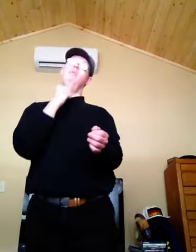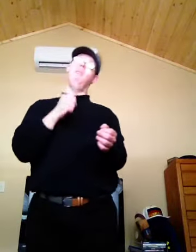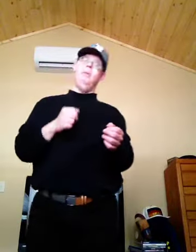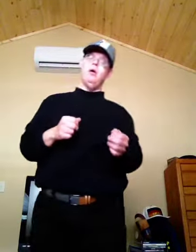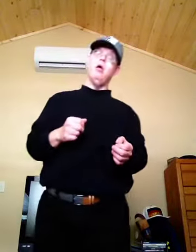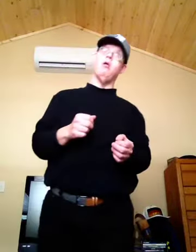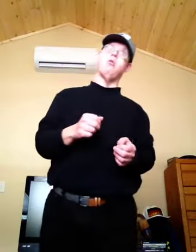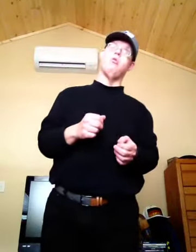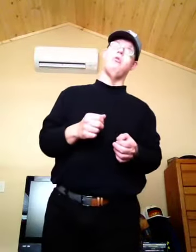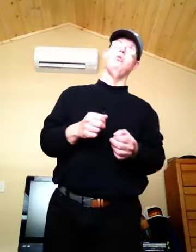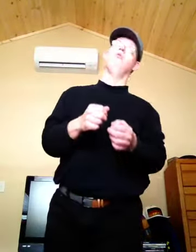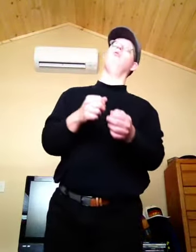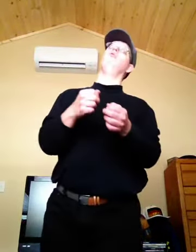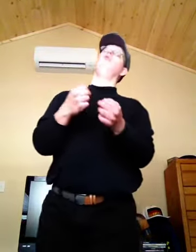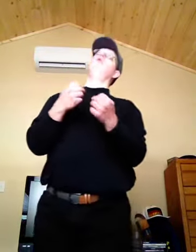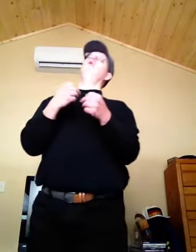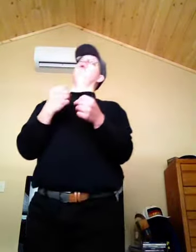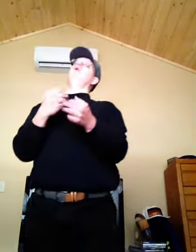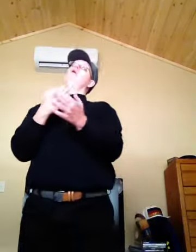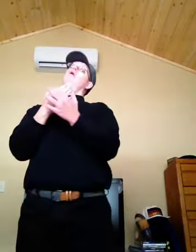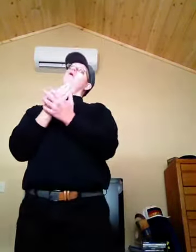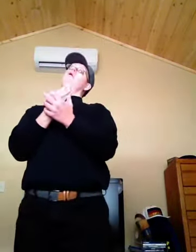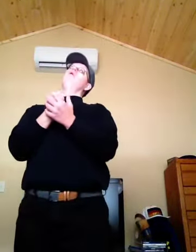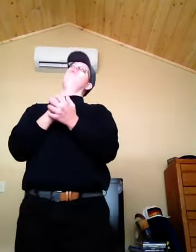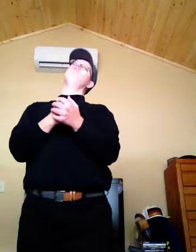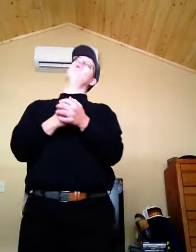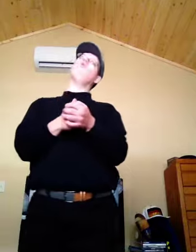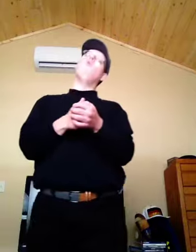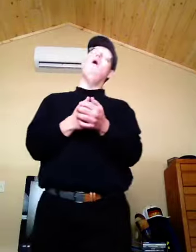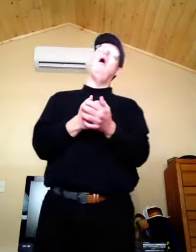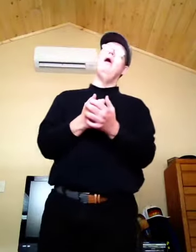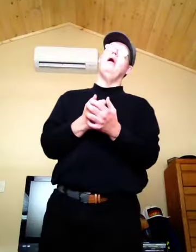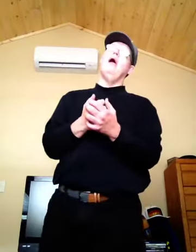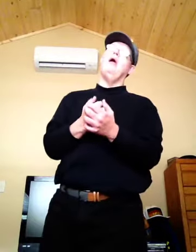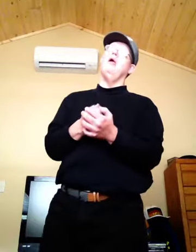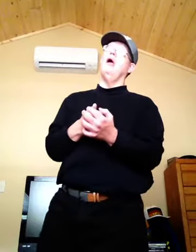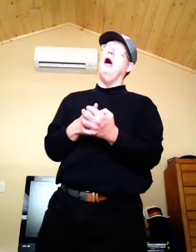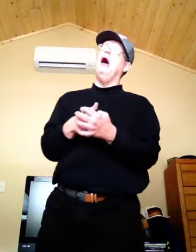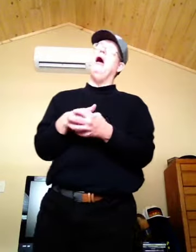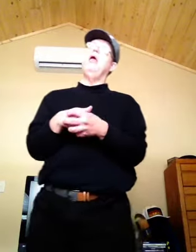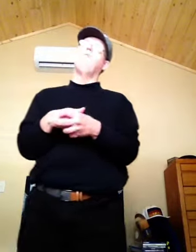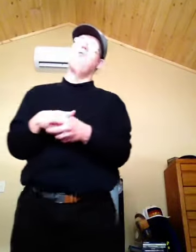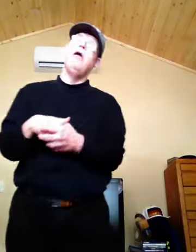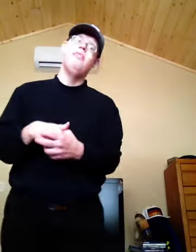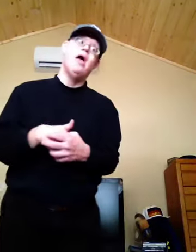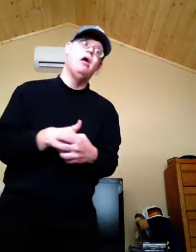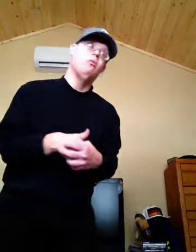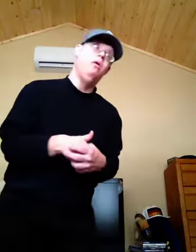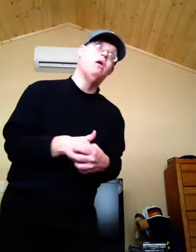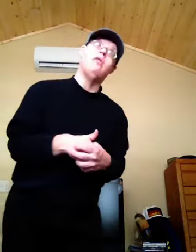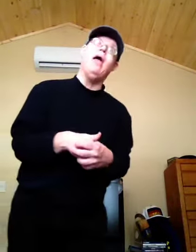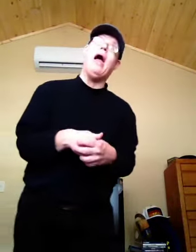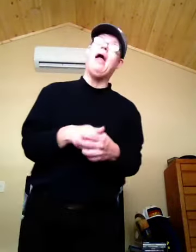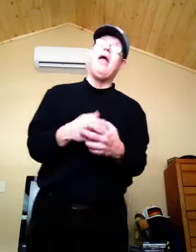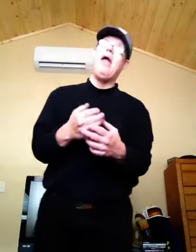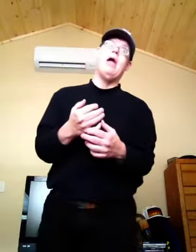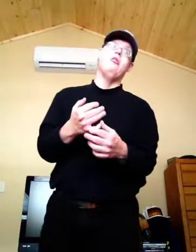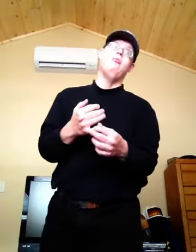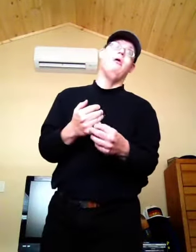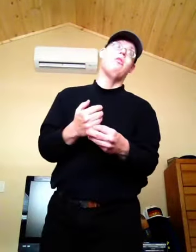Because the reason why I keep saying that is because I can't. Because